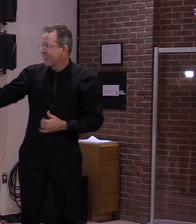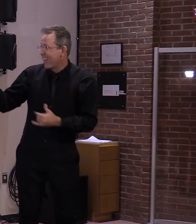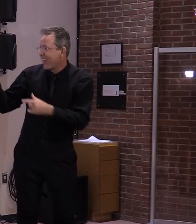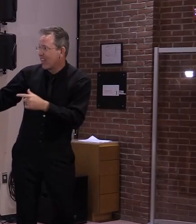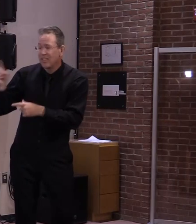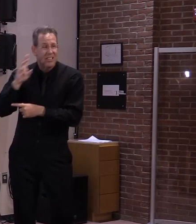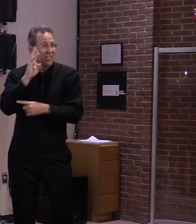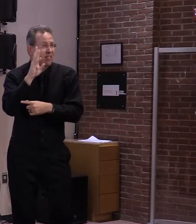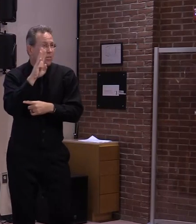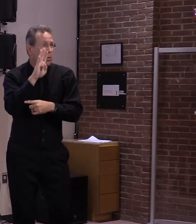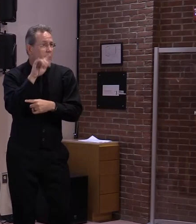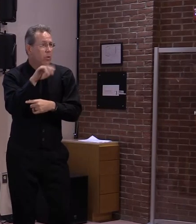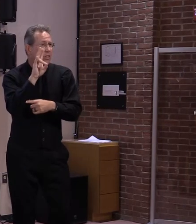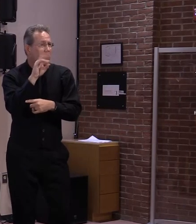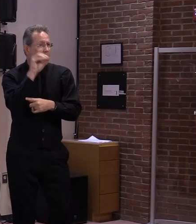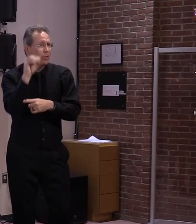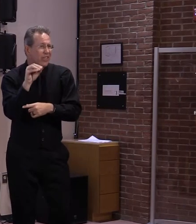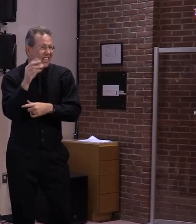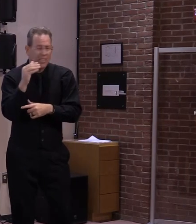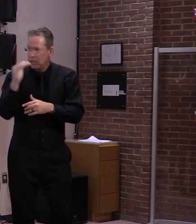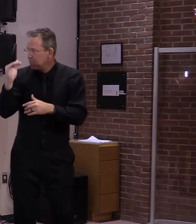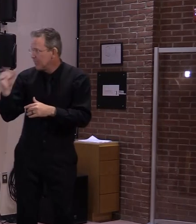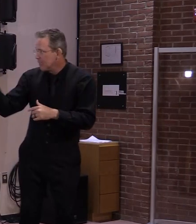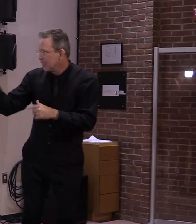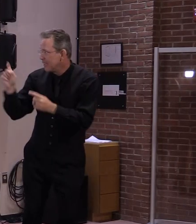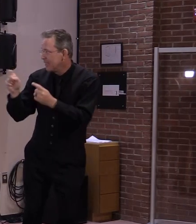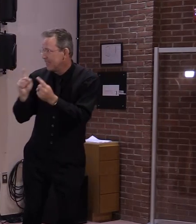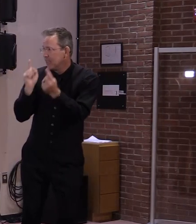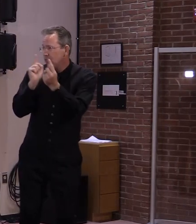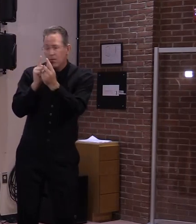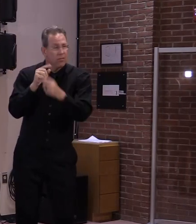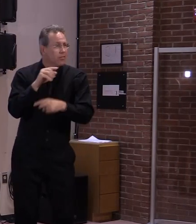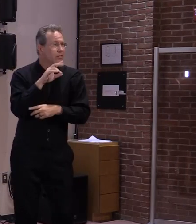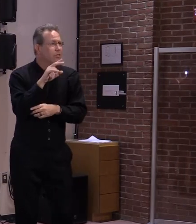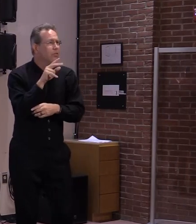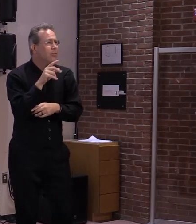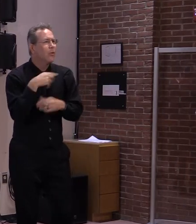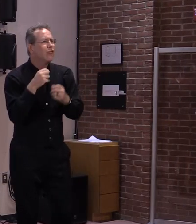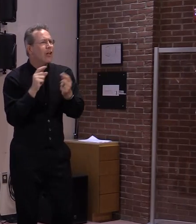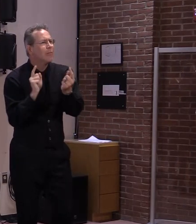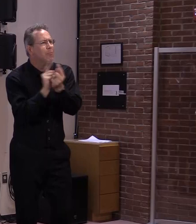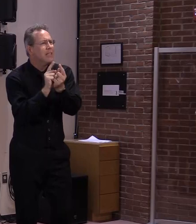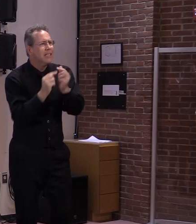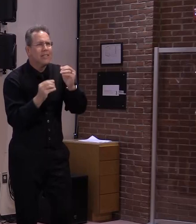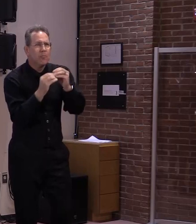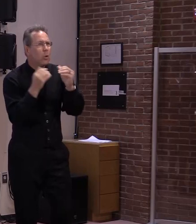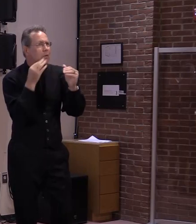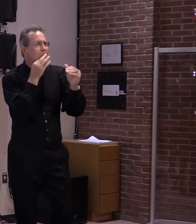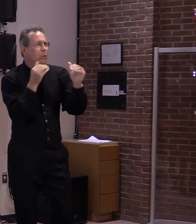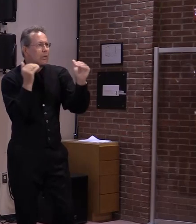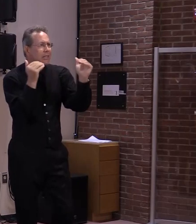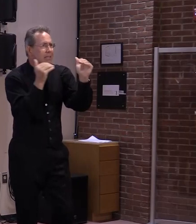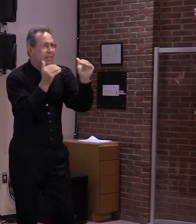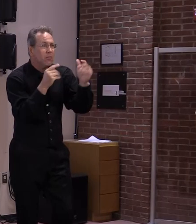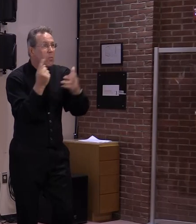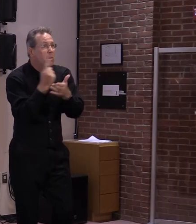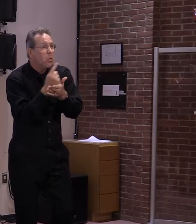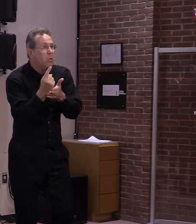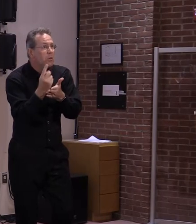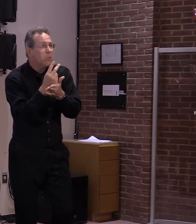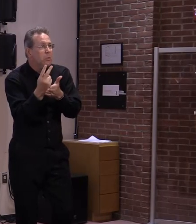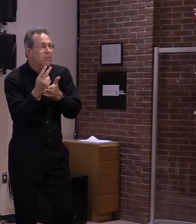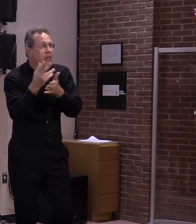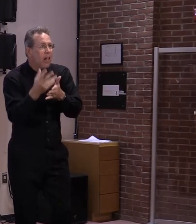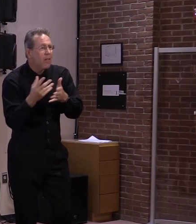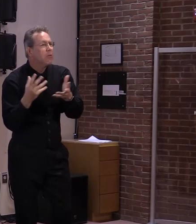being fully vaccinated, meaning that they are likely a matter of weeks away from meeting these thresholds. Quebec has had a